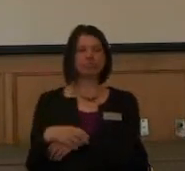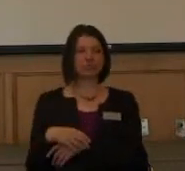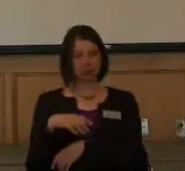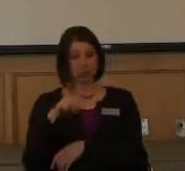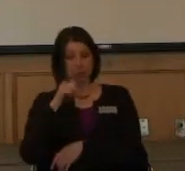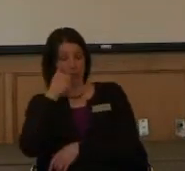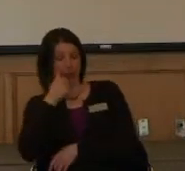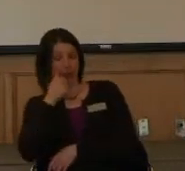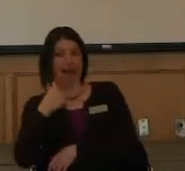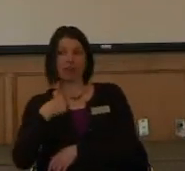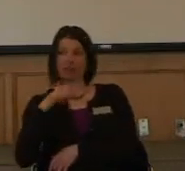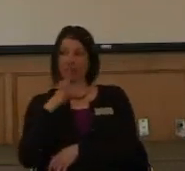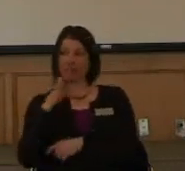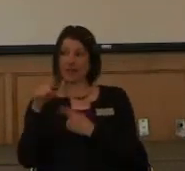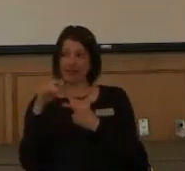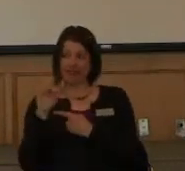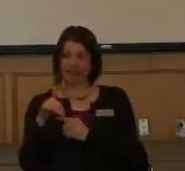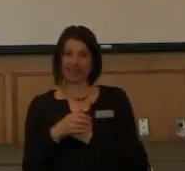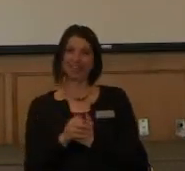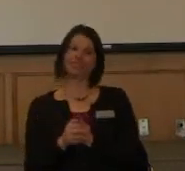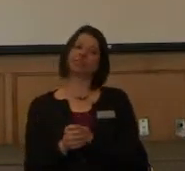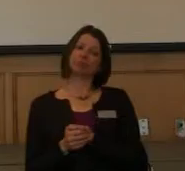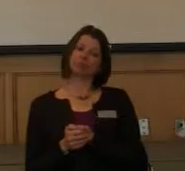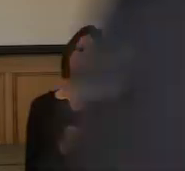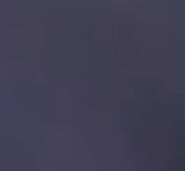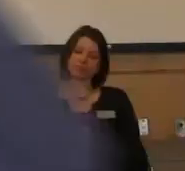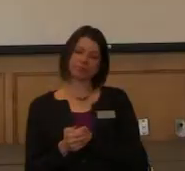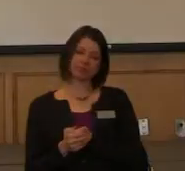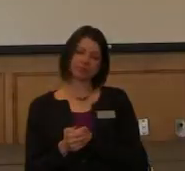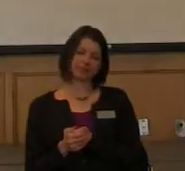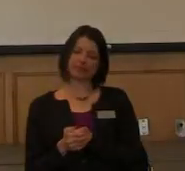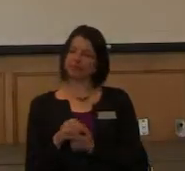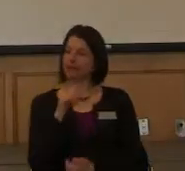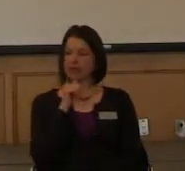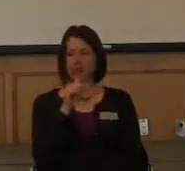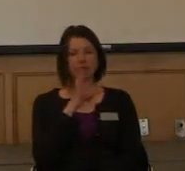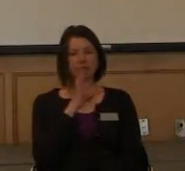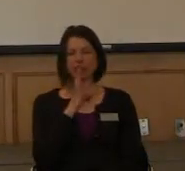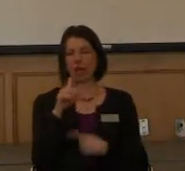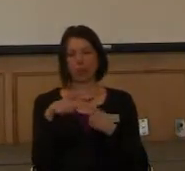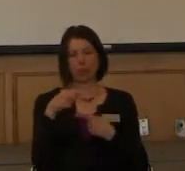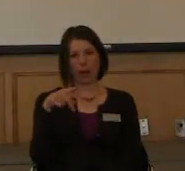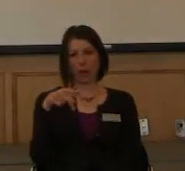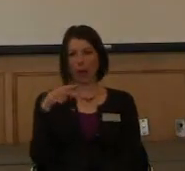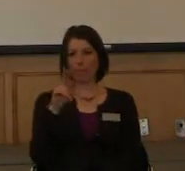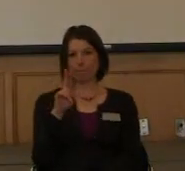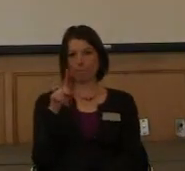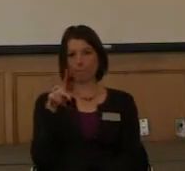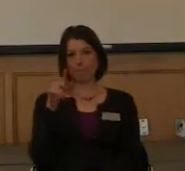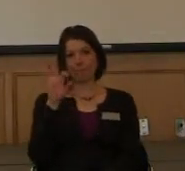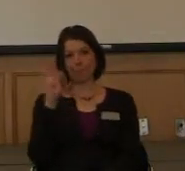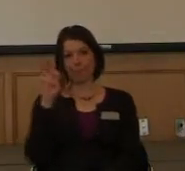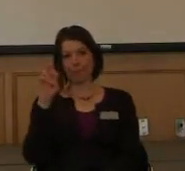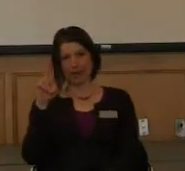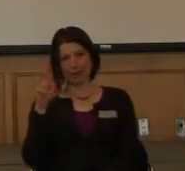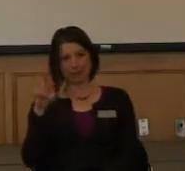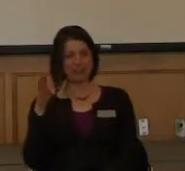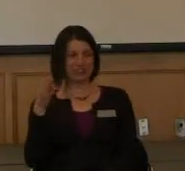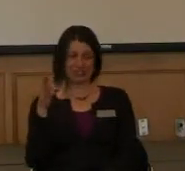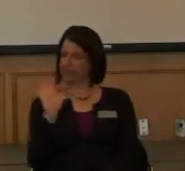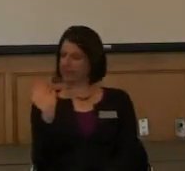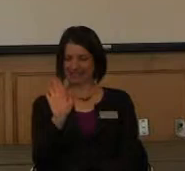tomorrow, so if you come in the back. I won't be talking about puffer fish though. That's kind of misleading on the poster.